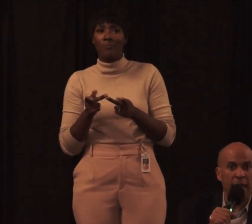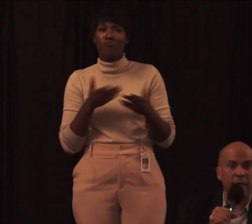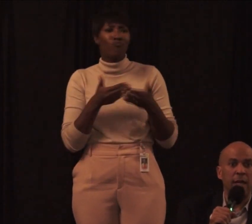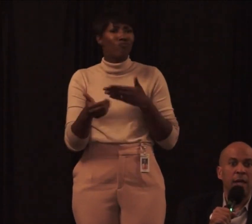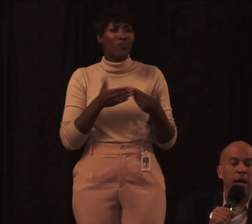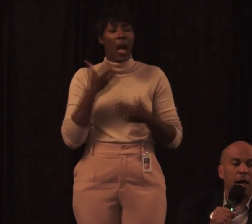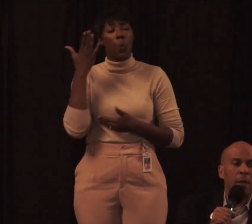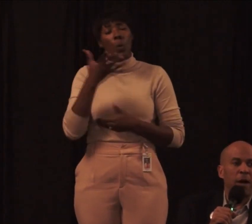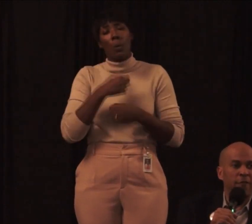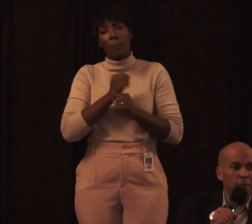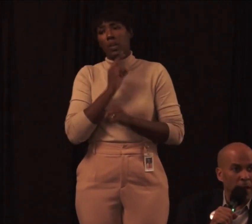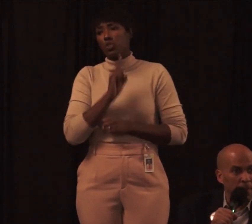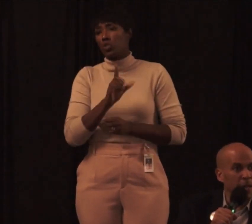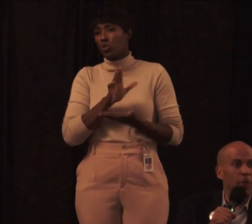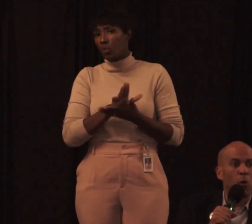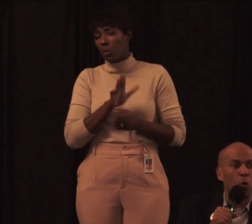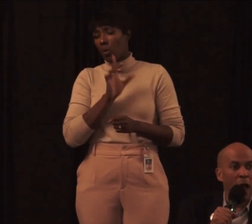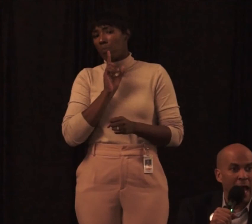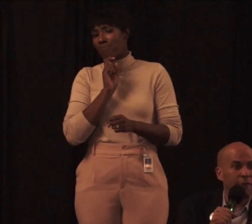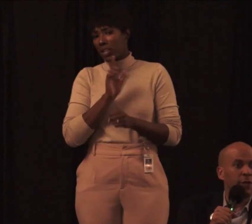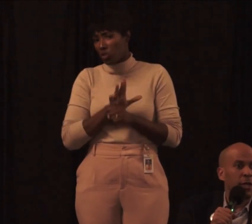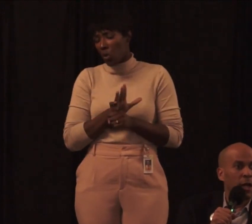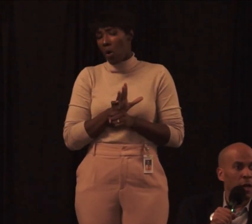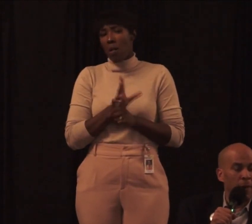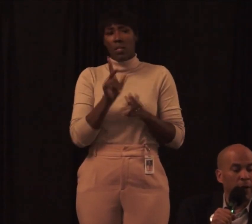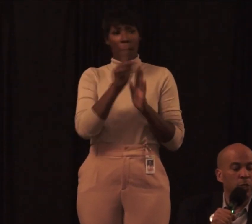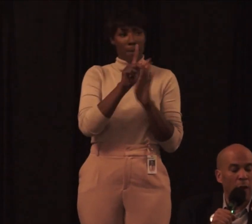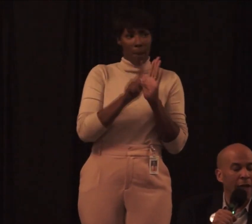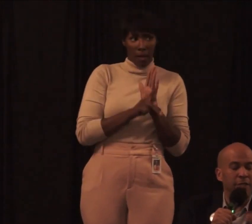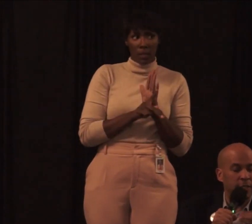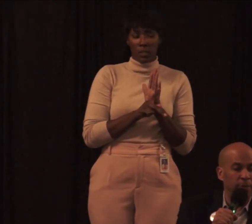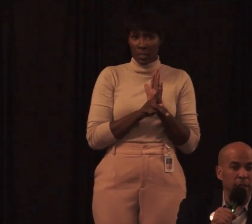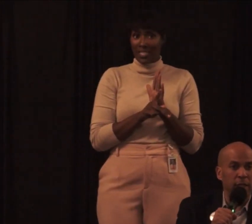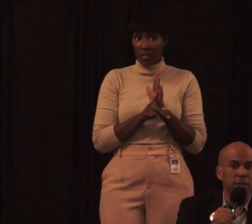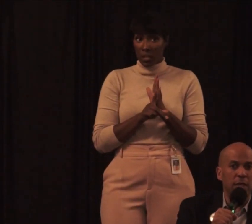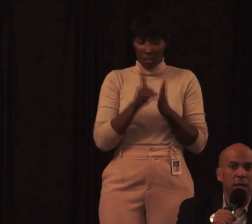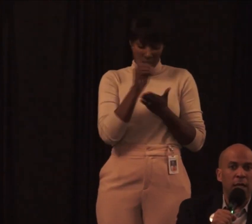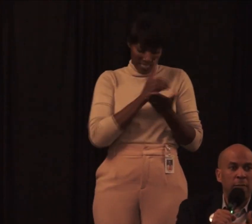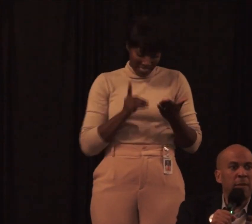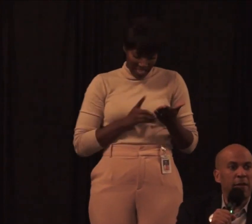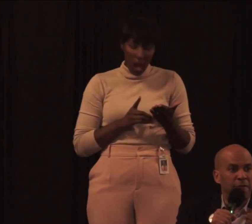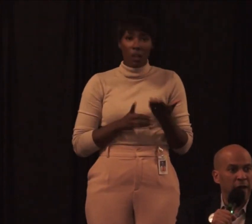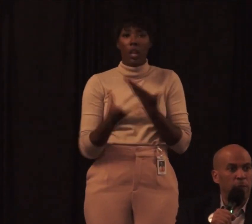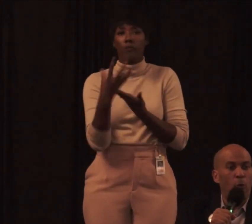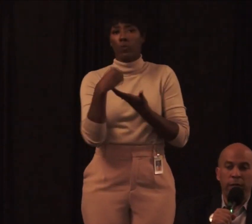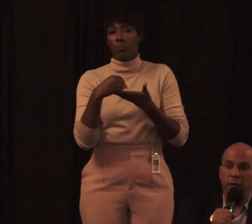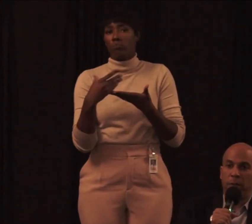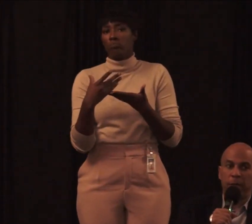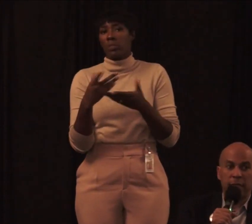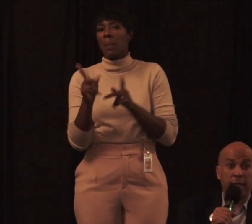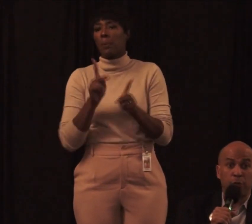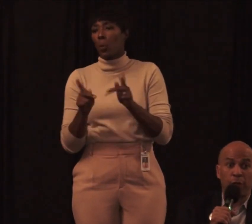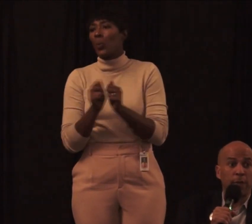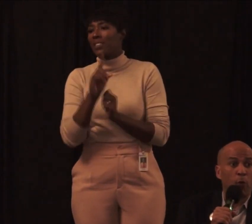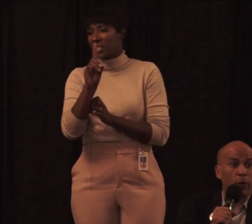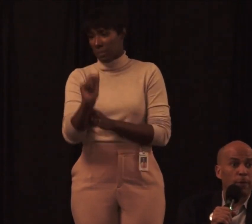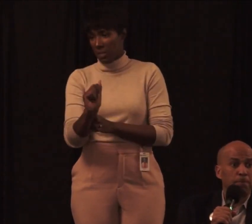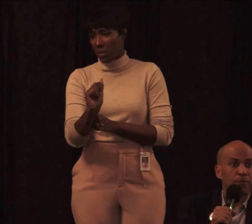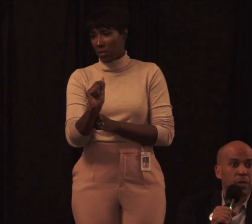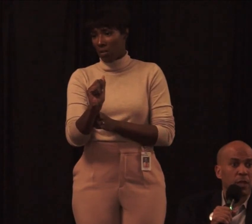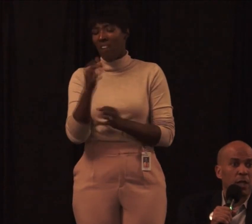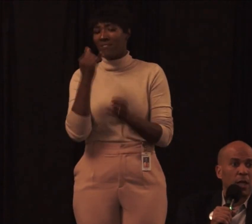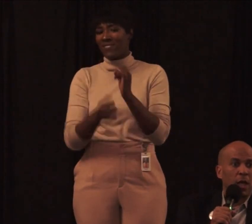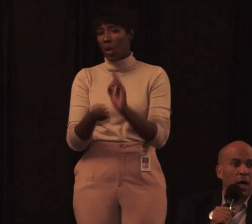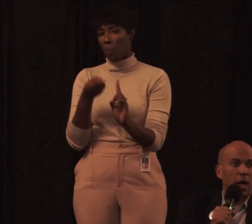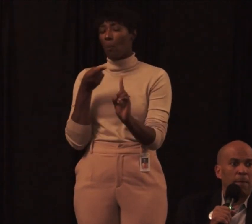is being made by people who have, Americans who have disabilities. Let me make a final point here, because I think it's really important.